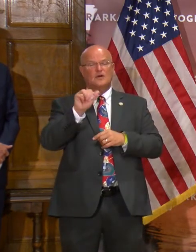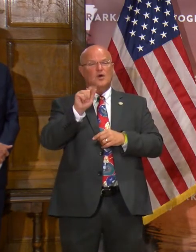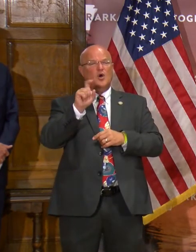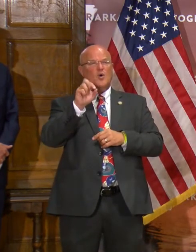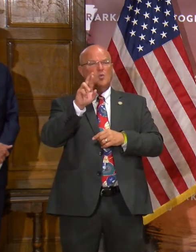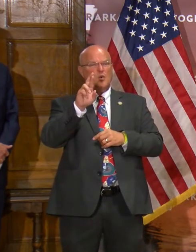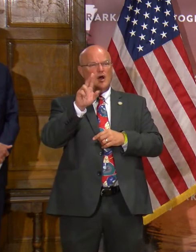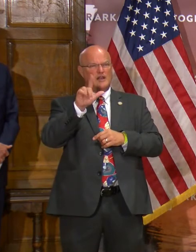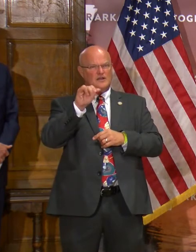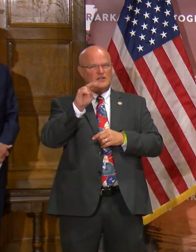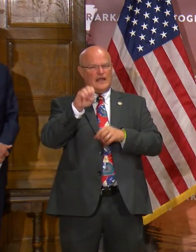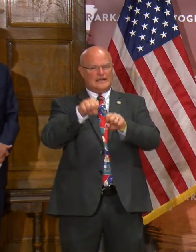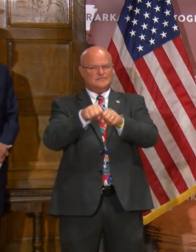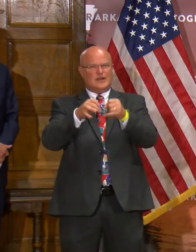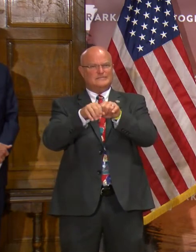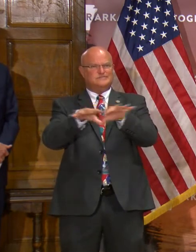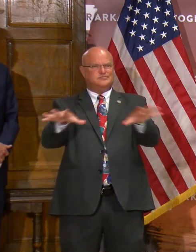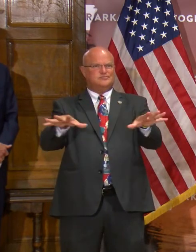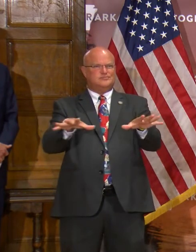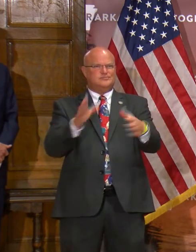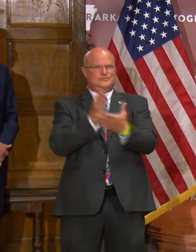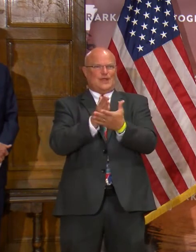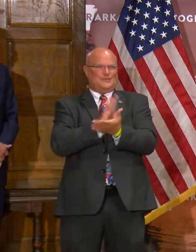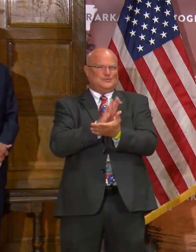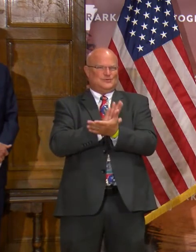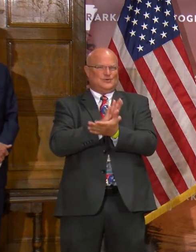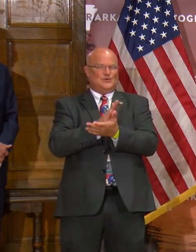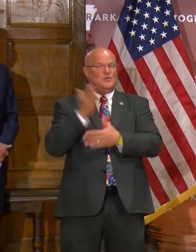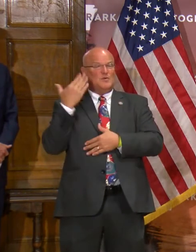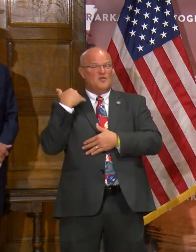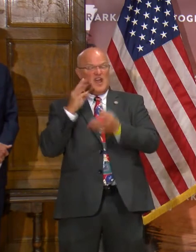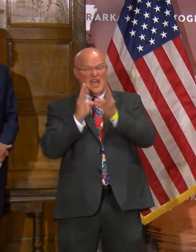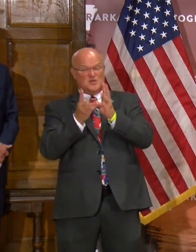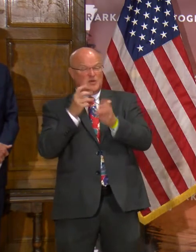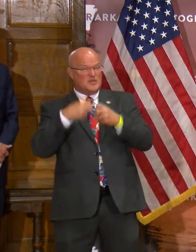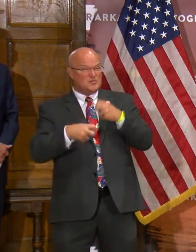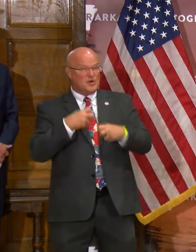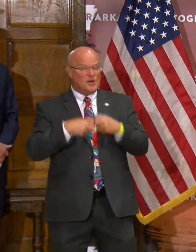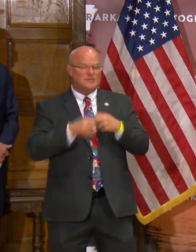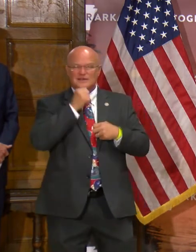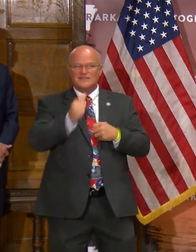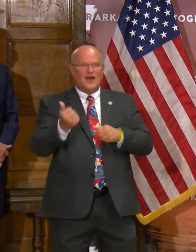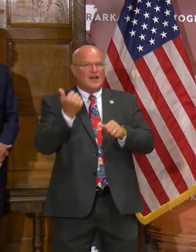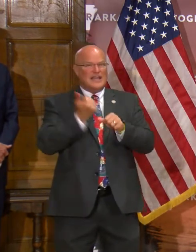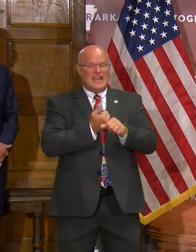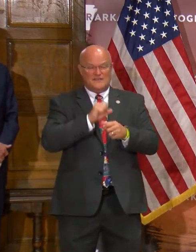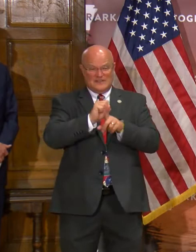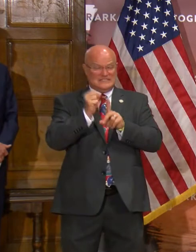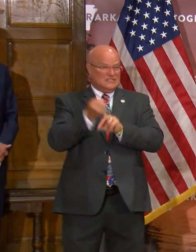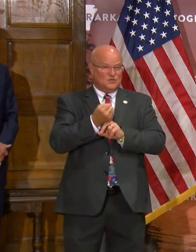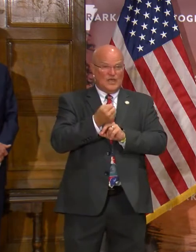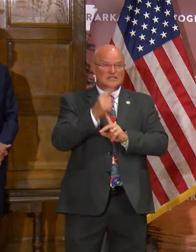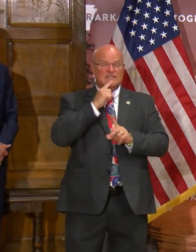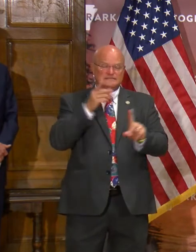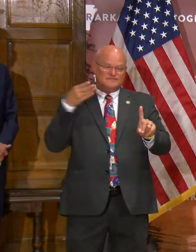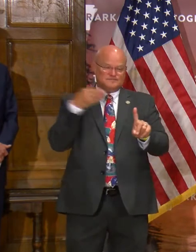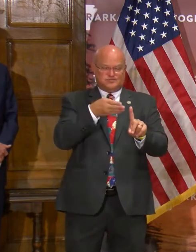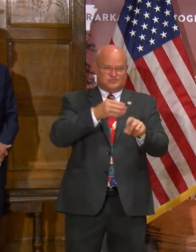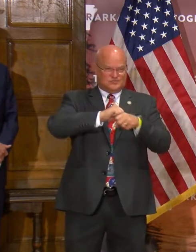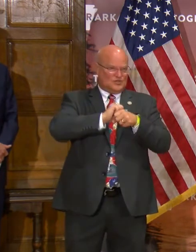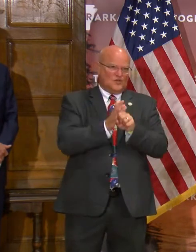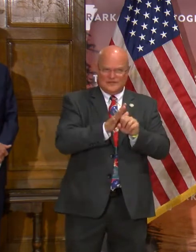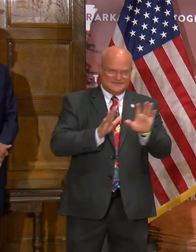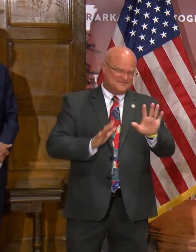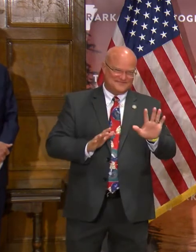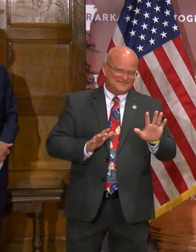as you can see, not earlier when we had weather incidences, not every one of these situations is directly related